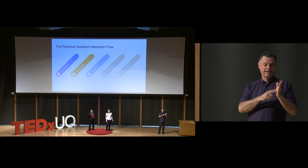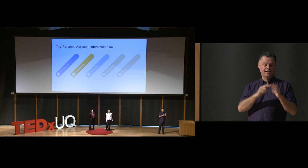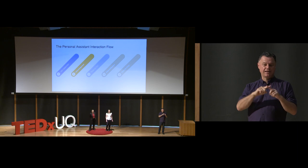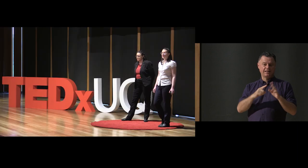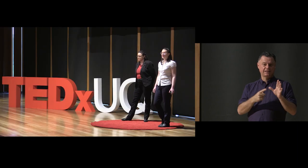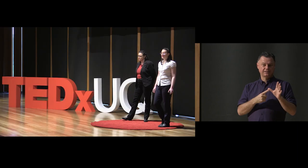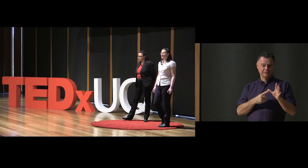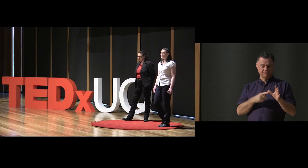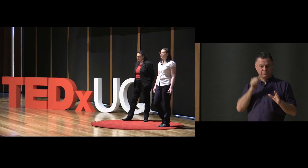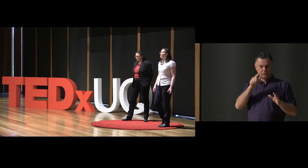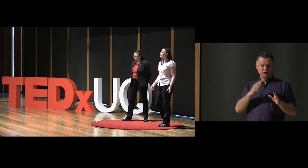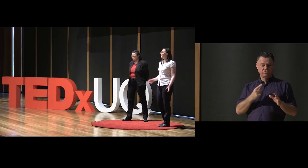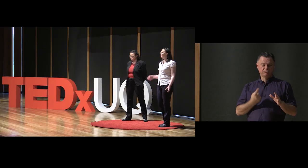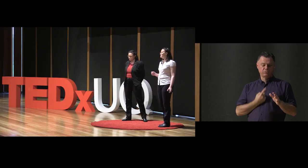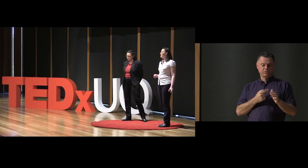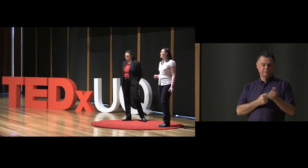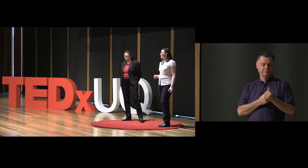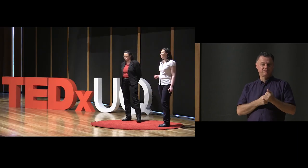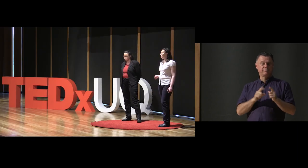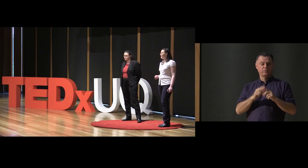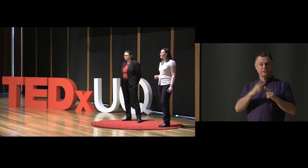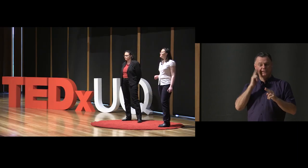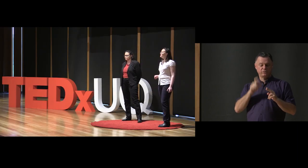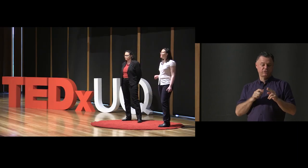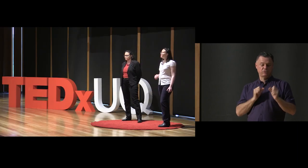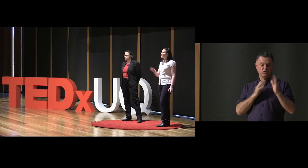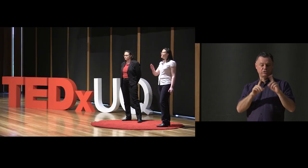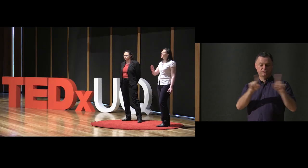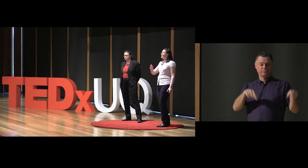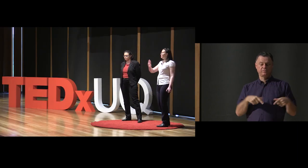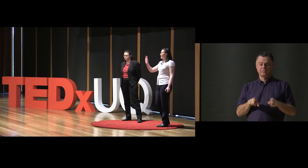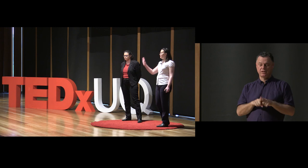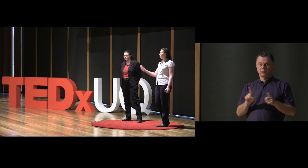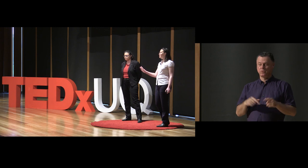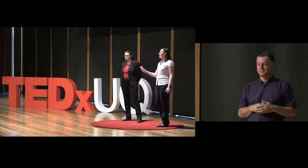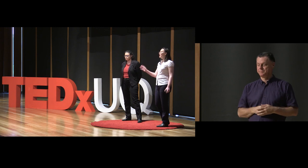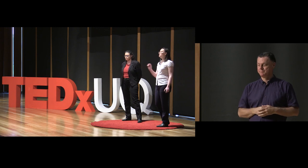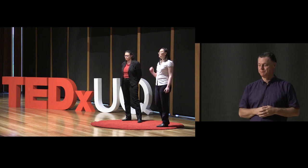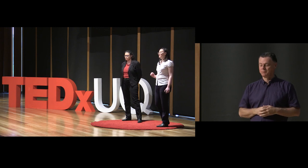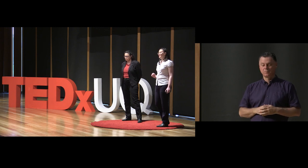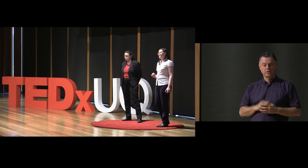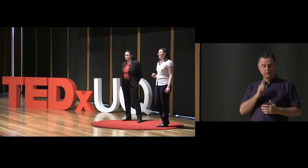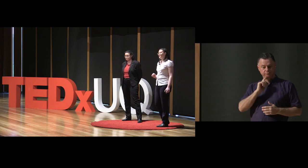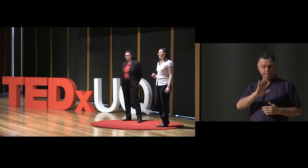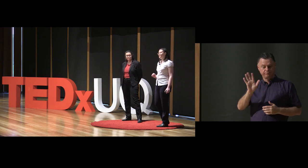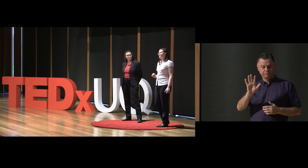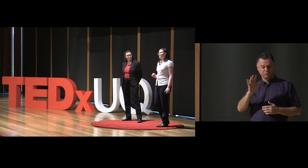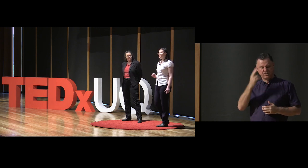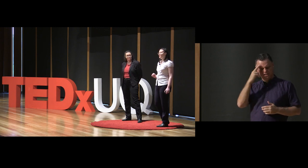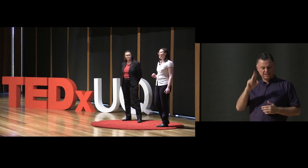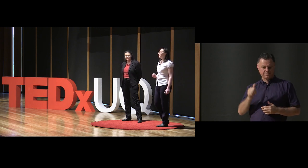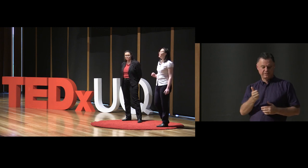English speaking personal assistant for an Auslan signing device that probably looks like a wave and a unique name sign.